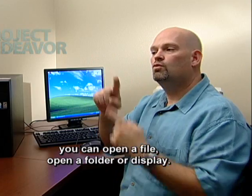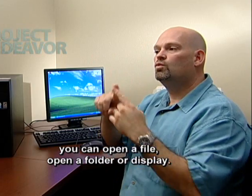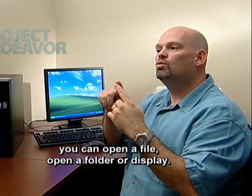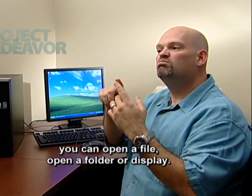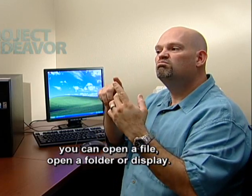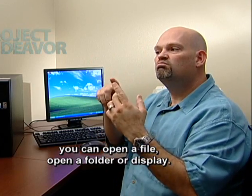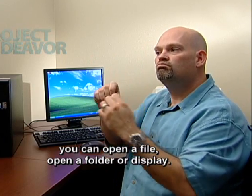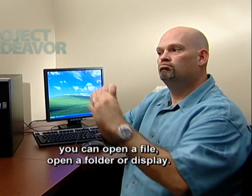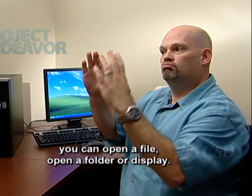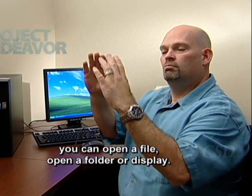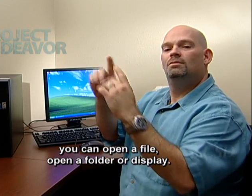display.